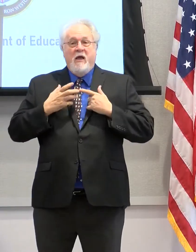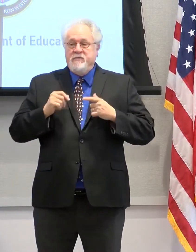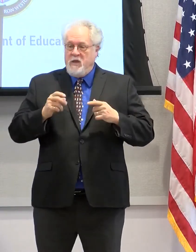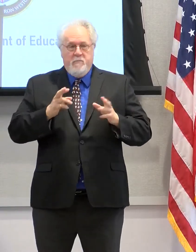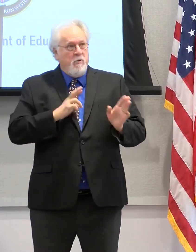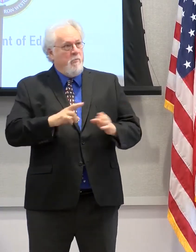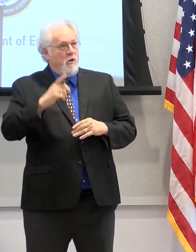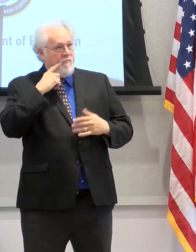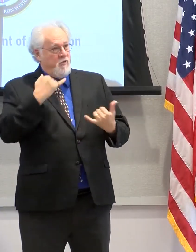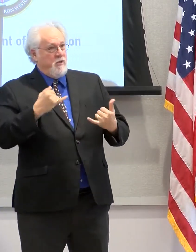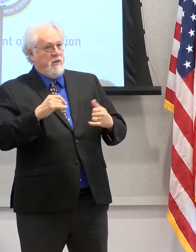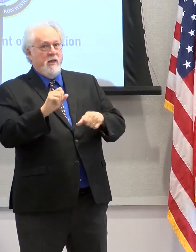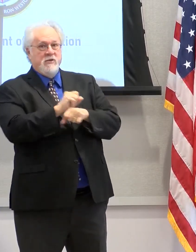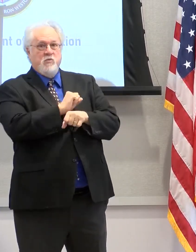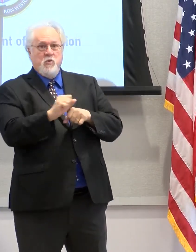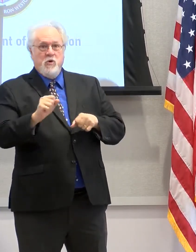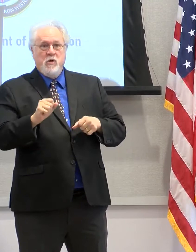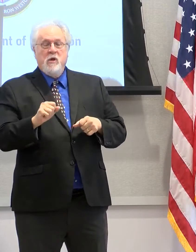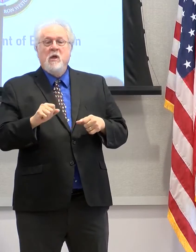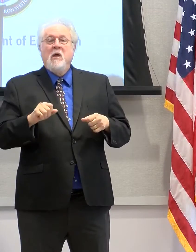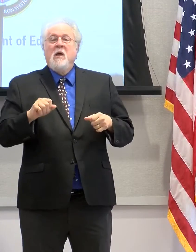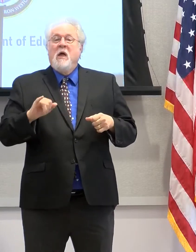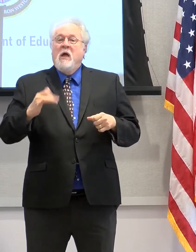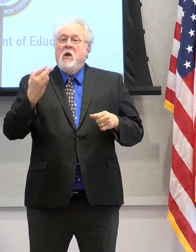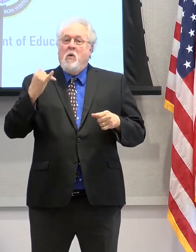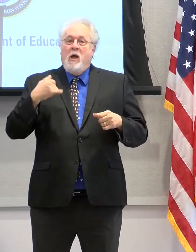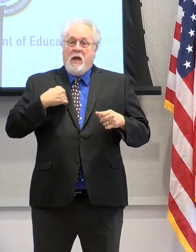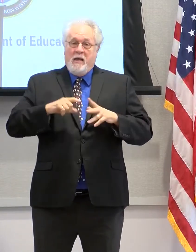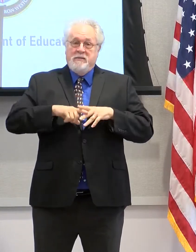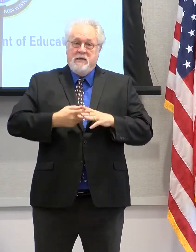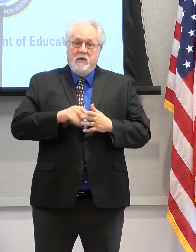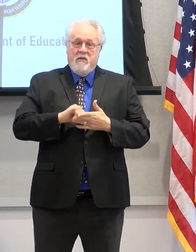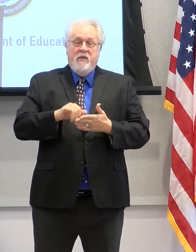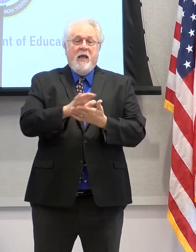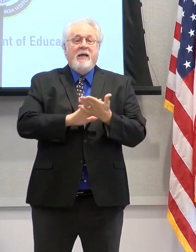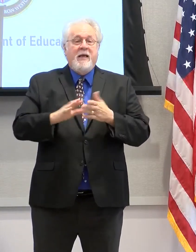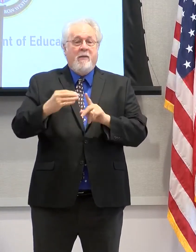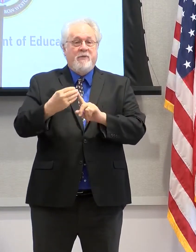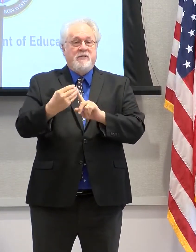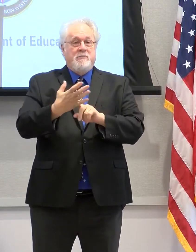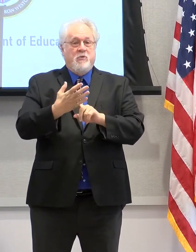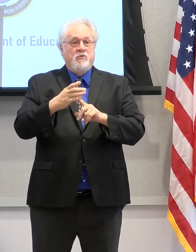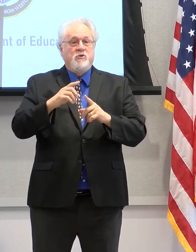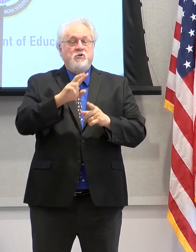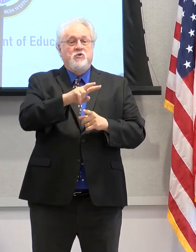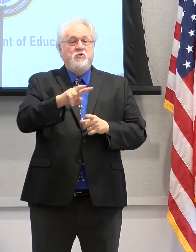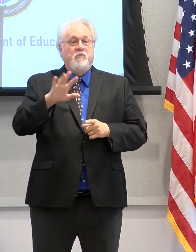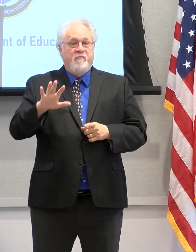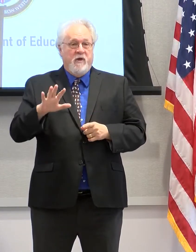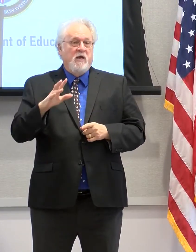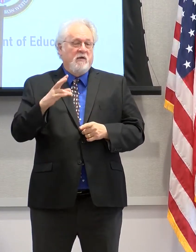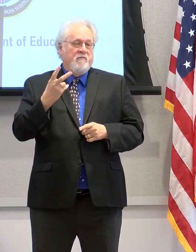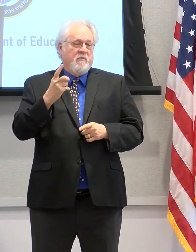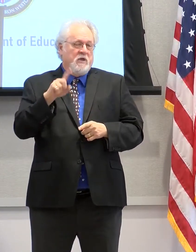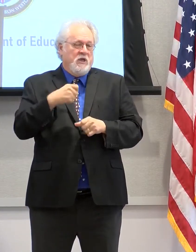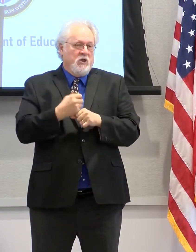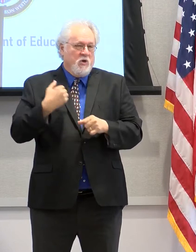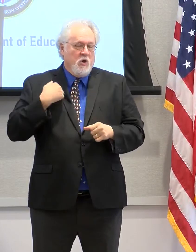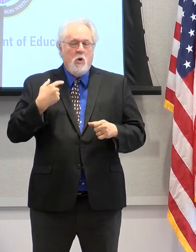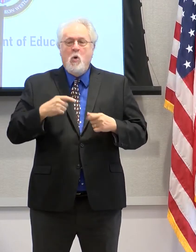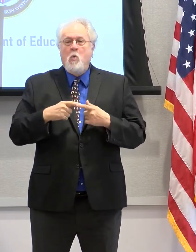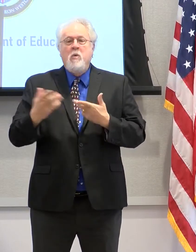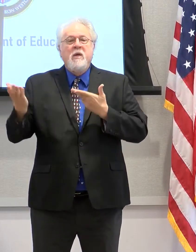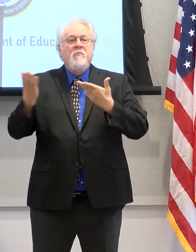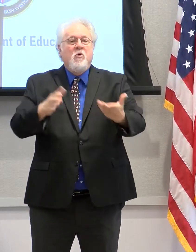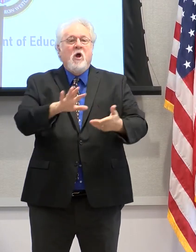for today's workforce. That's why I piloted the Campus Exposure 225 program a year ago, where we brought